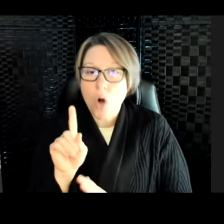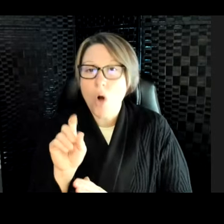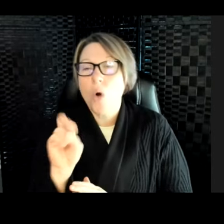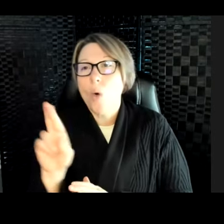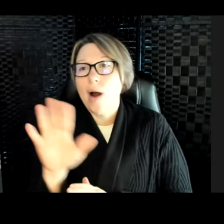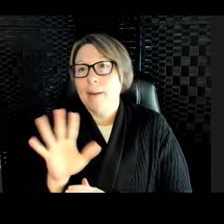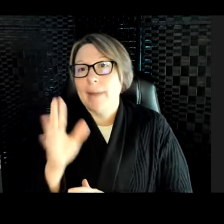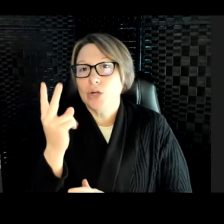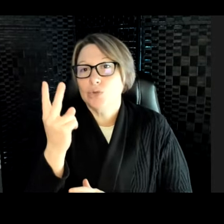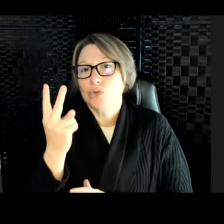a meter tall.